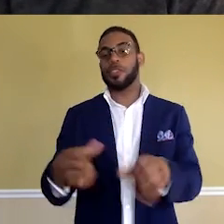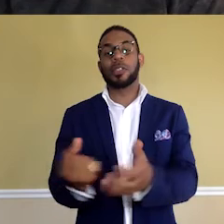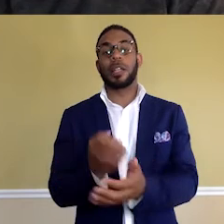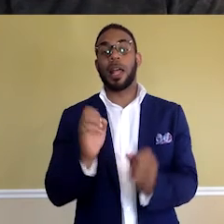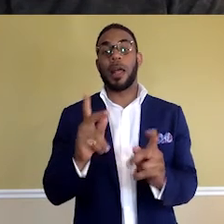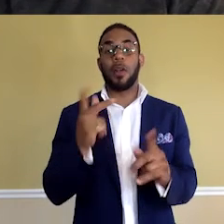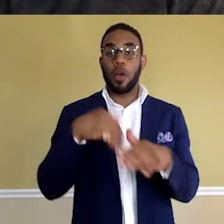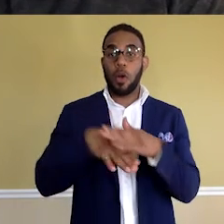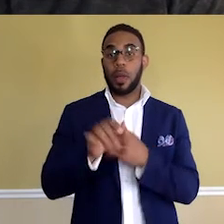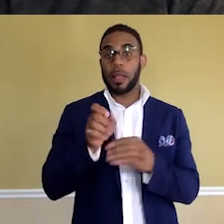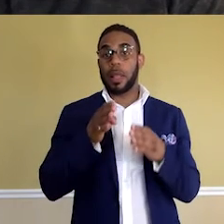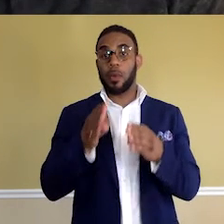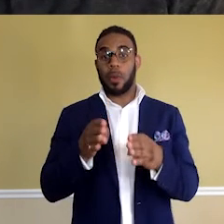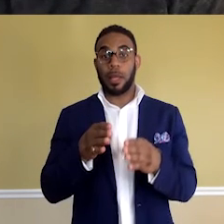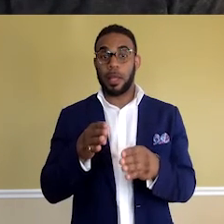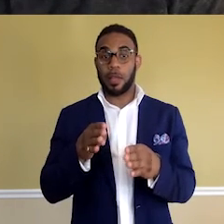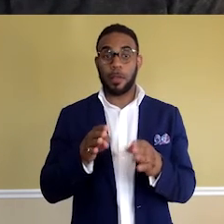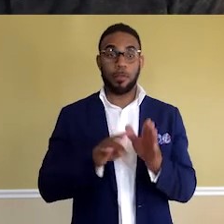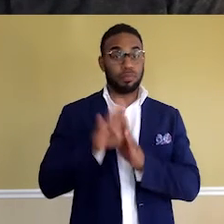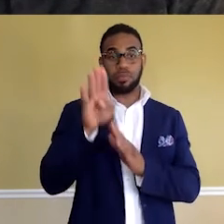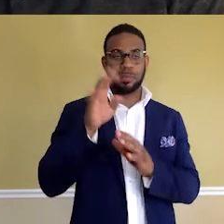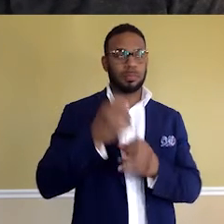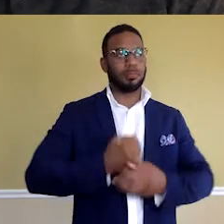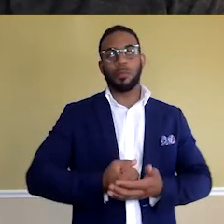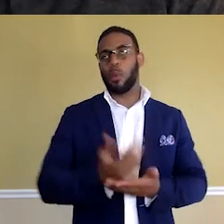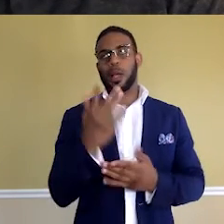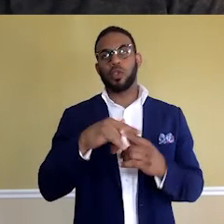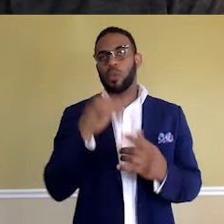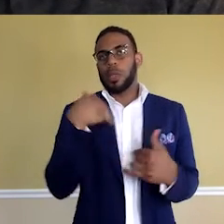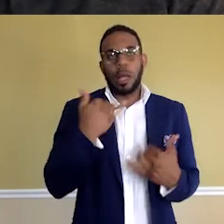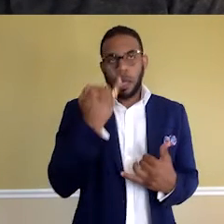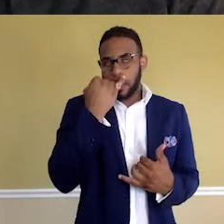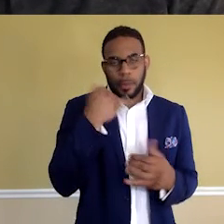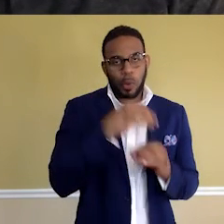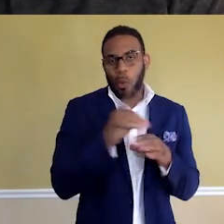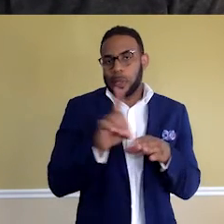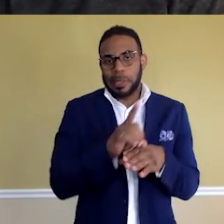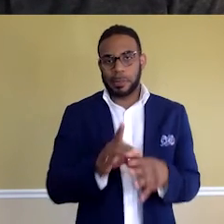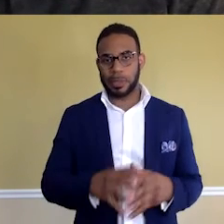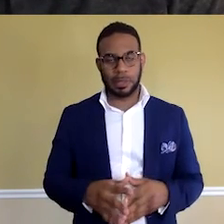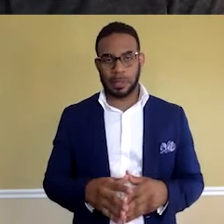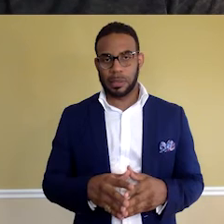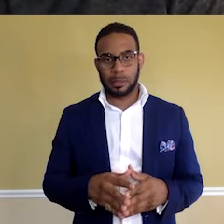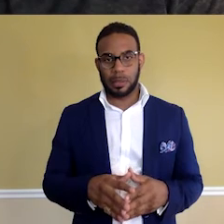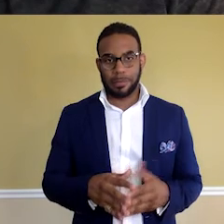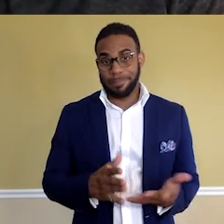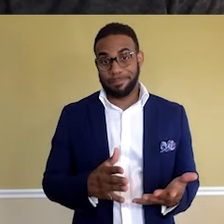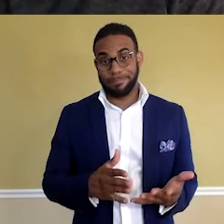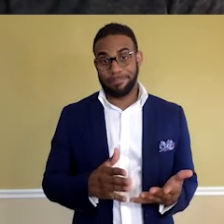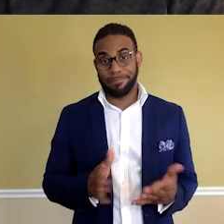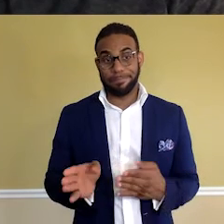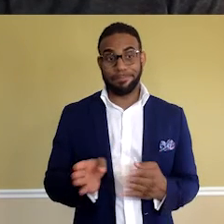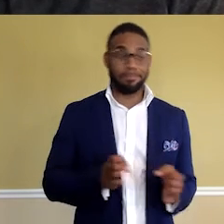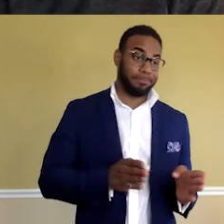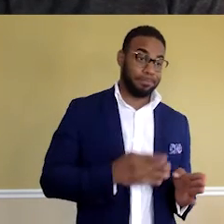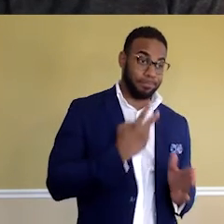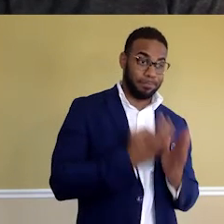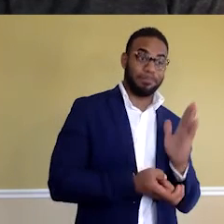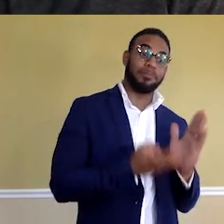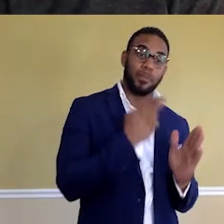go in that direction and blew it. Too young, too immature, no discipline. And it's ended up in the restaurant field. And so basically ended up